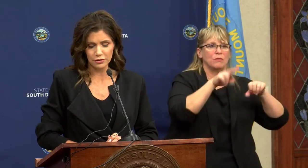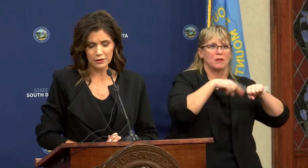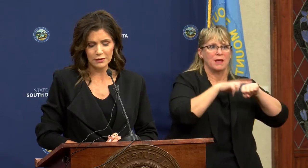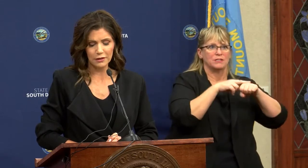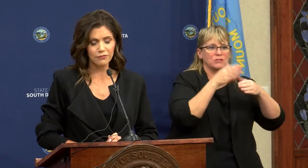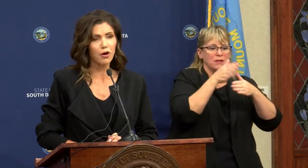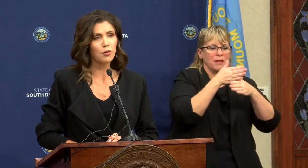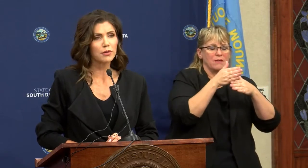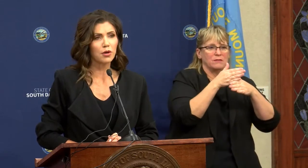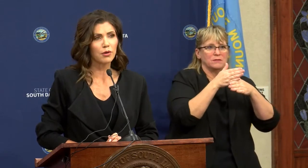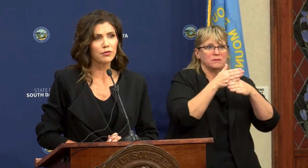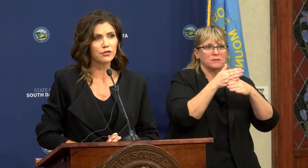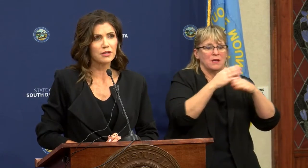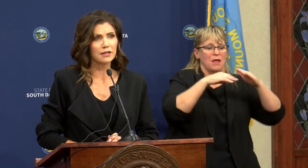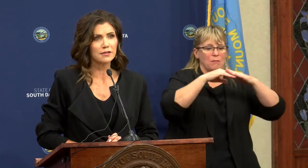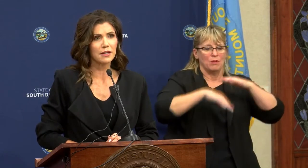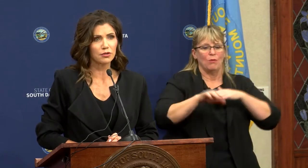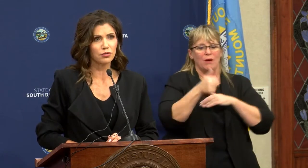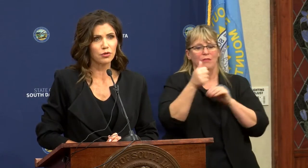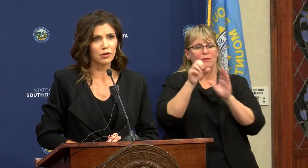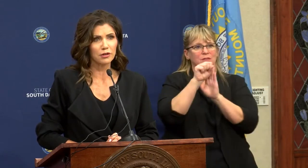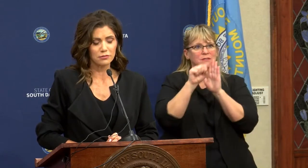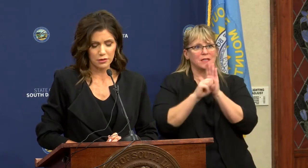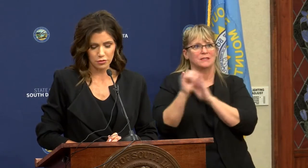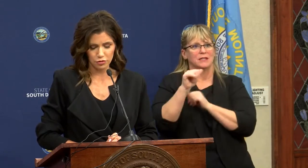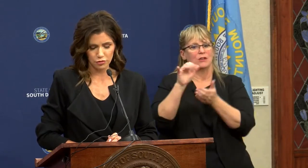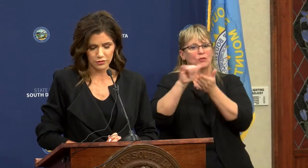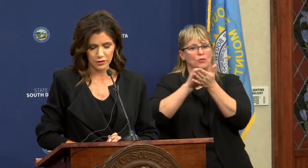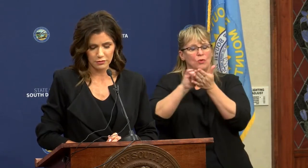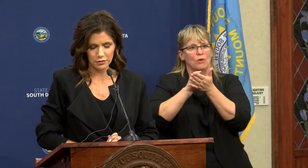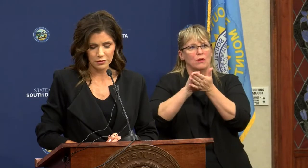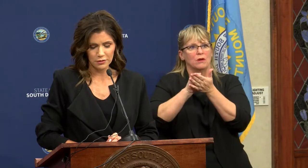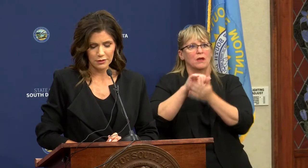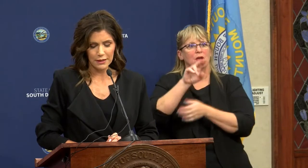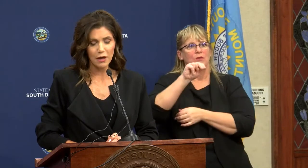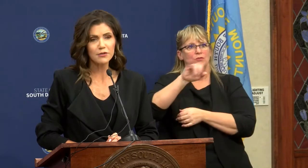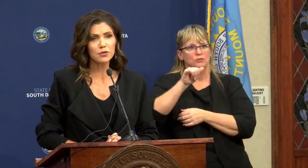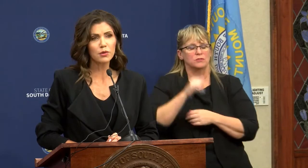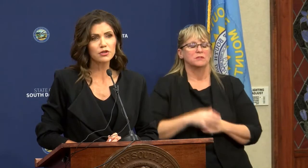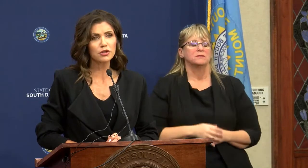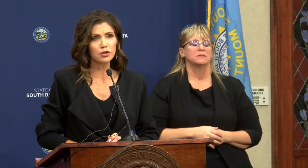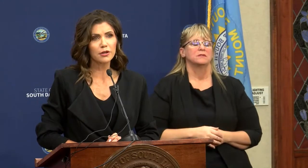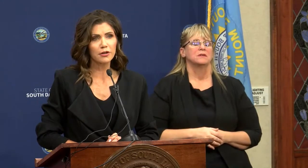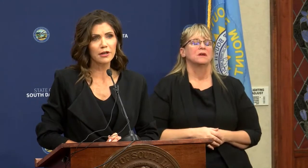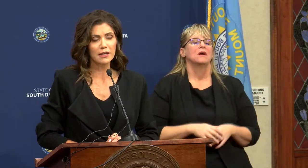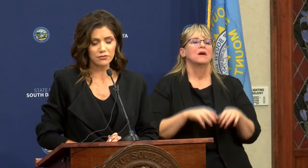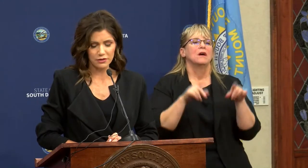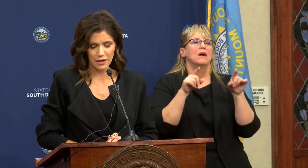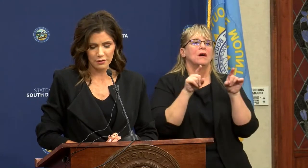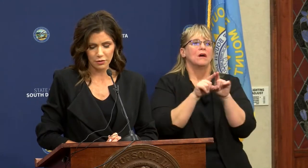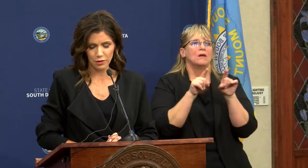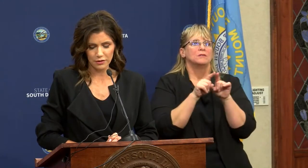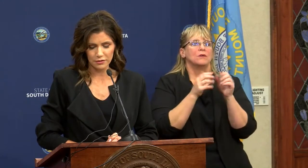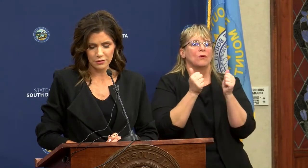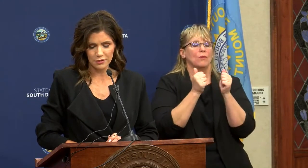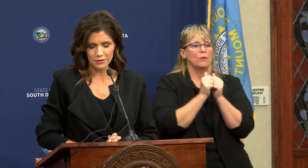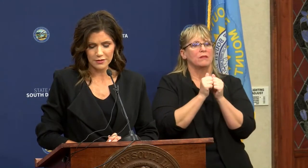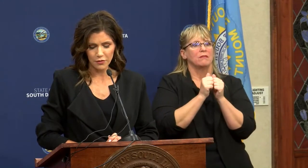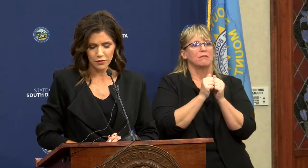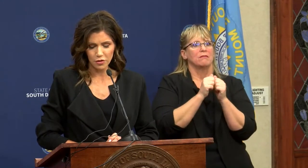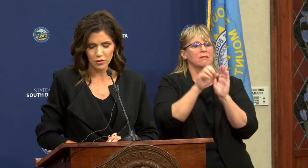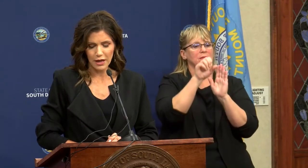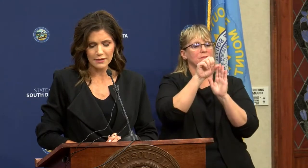average and far below other states like New York and New Jersey. And I also want you to look at our case fatality rate.